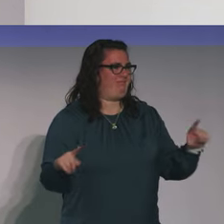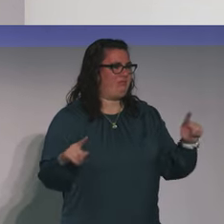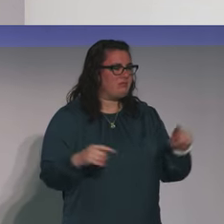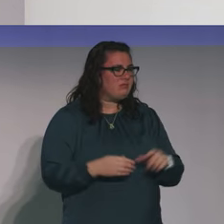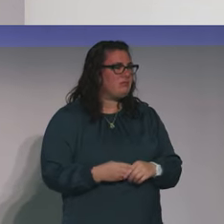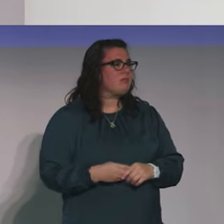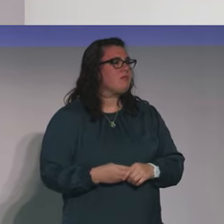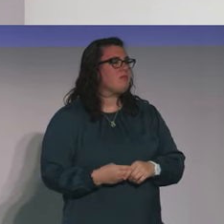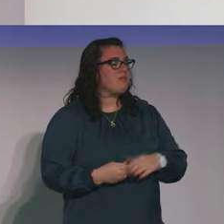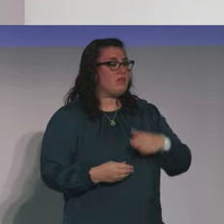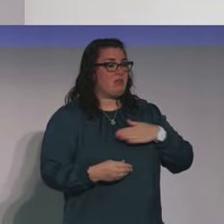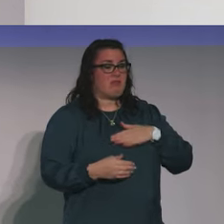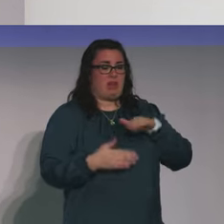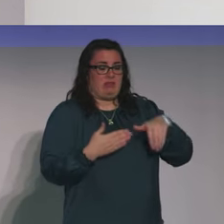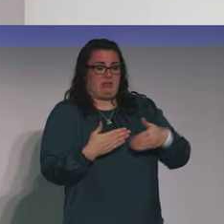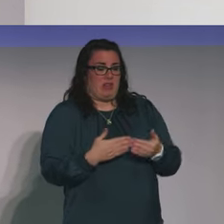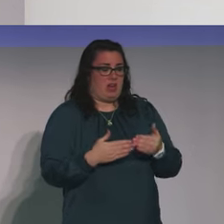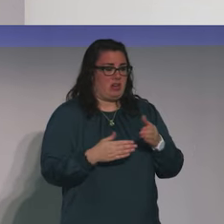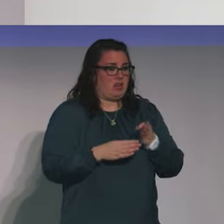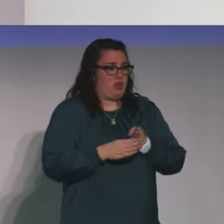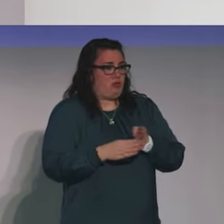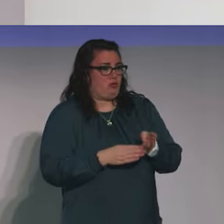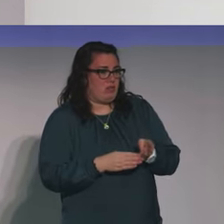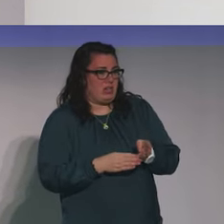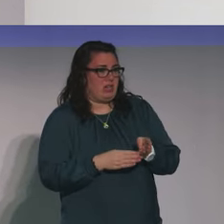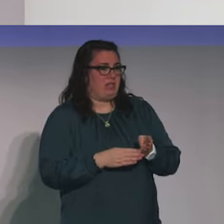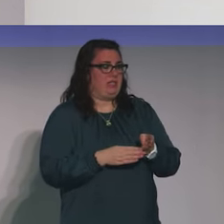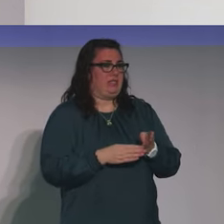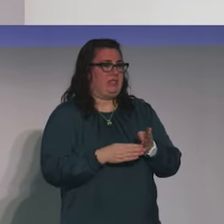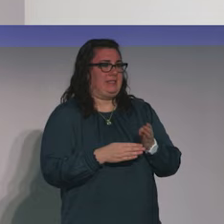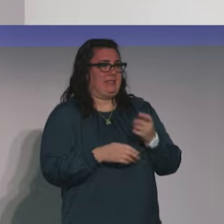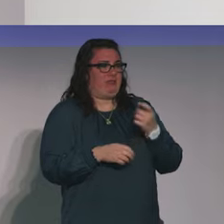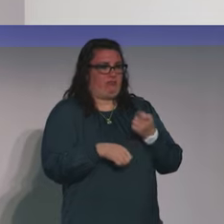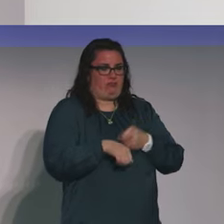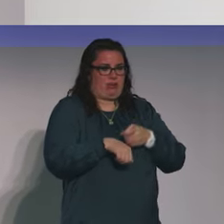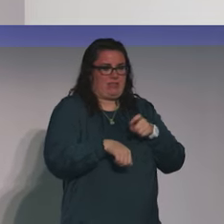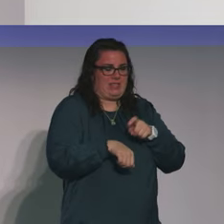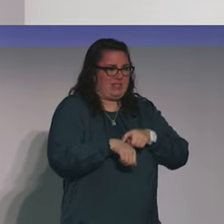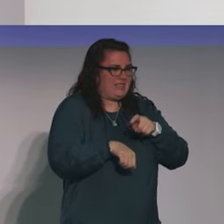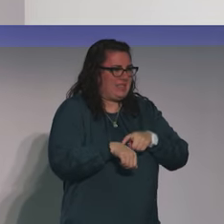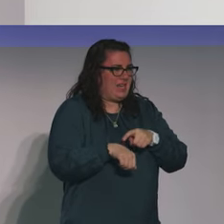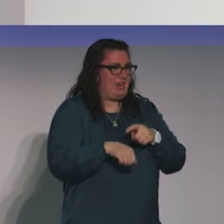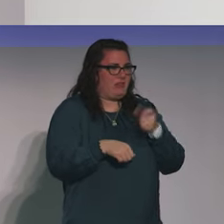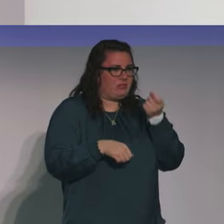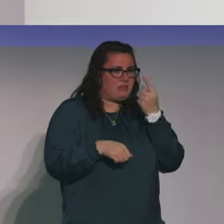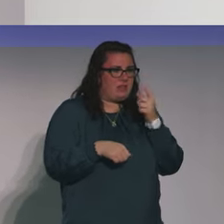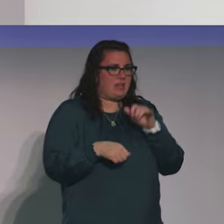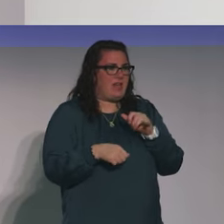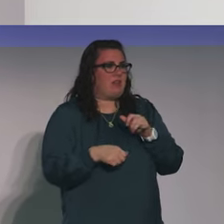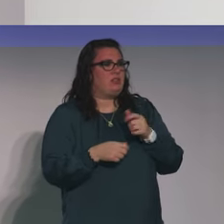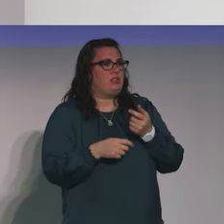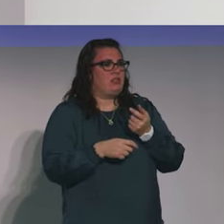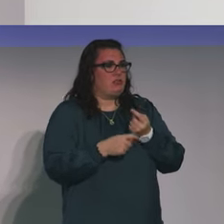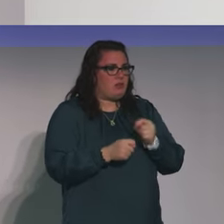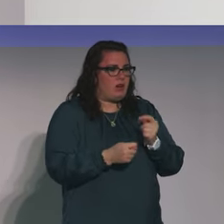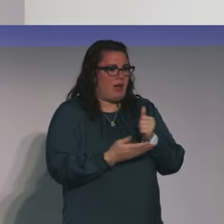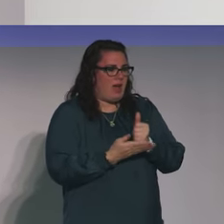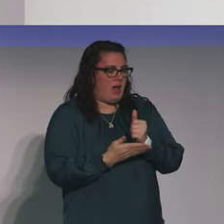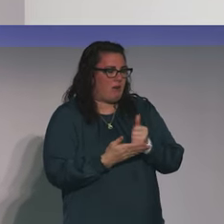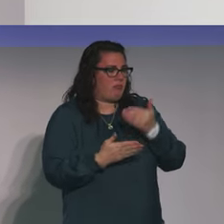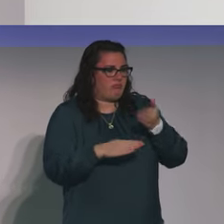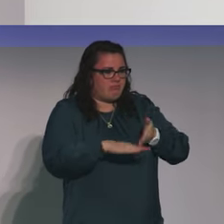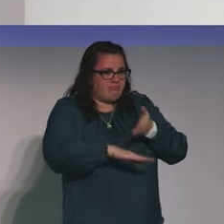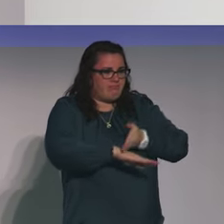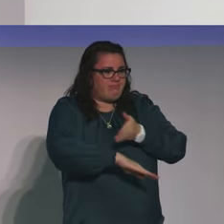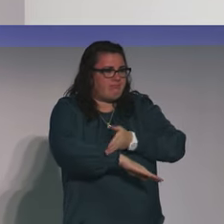And my entire career thus far since then has been about trying to understand that and then trying to disrupt that. And so I hope